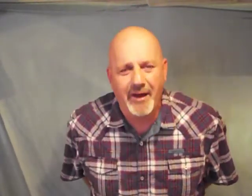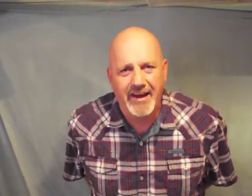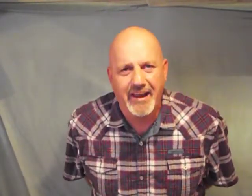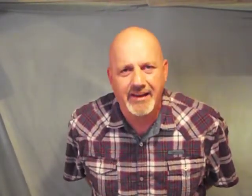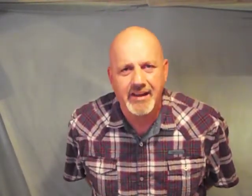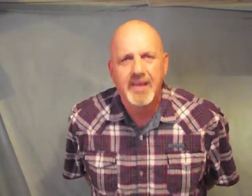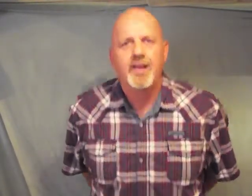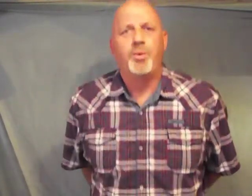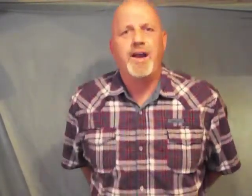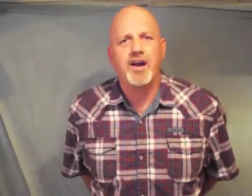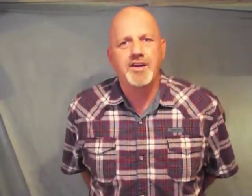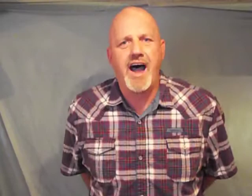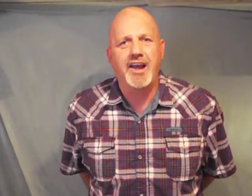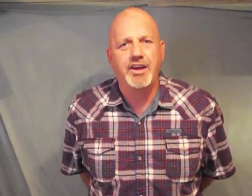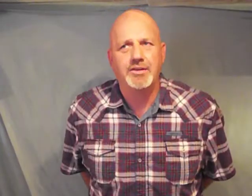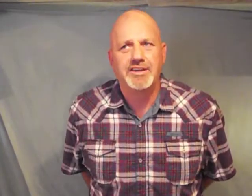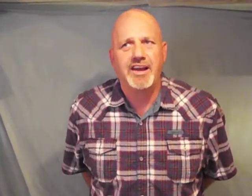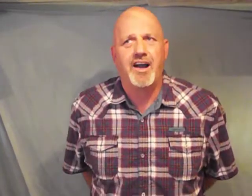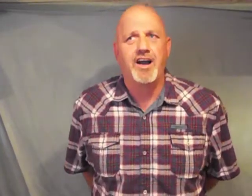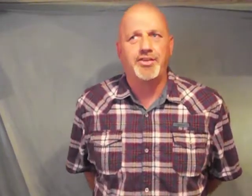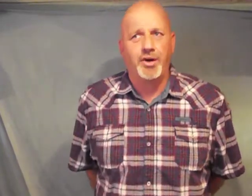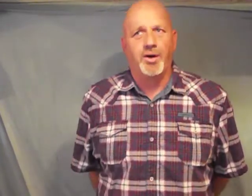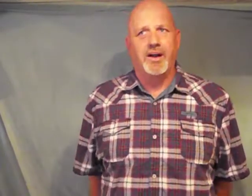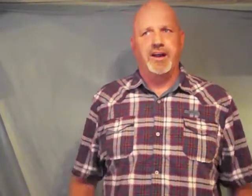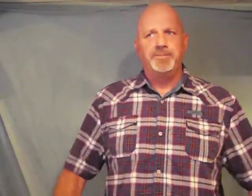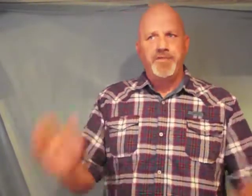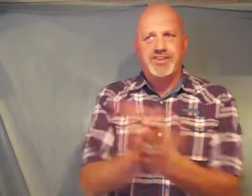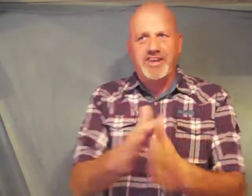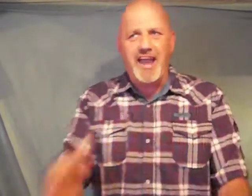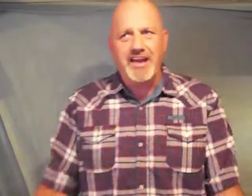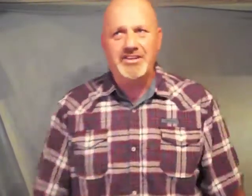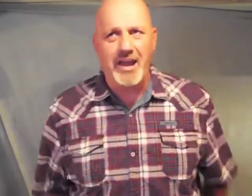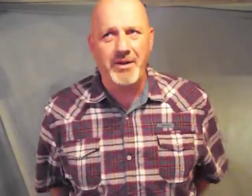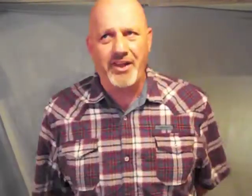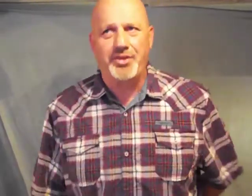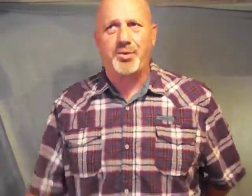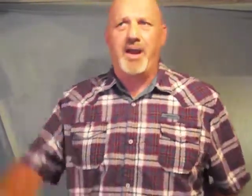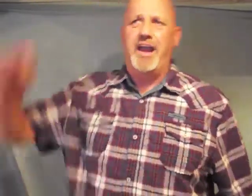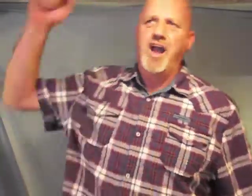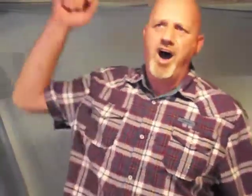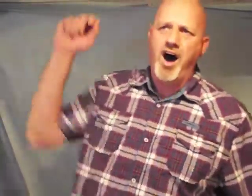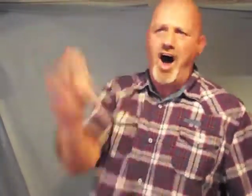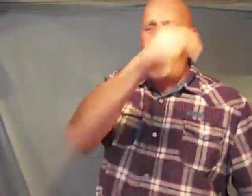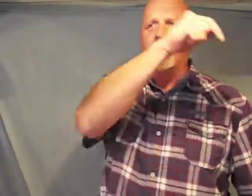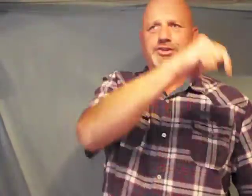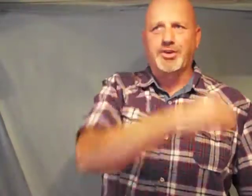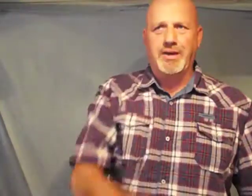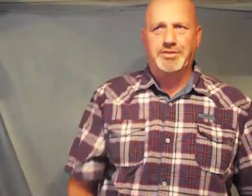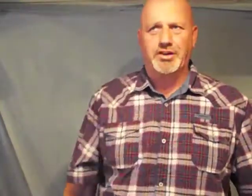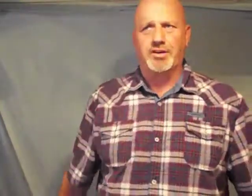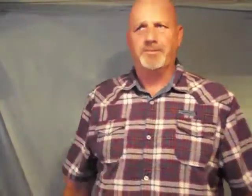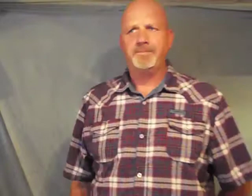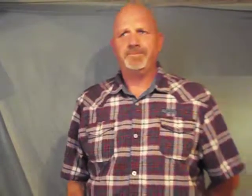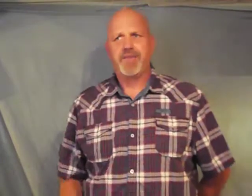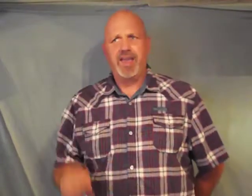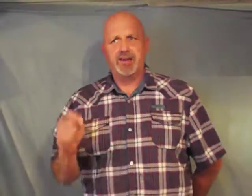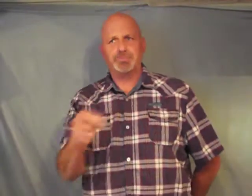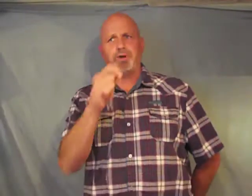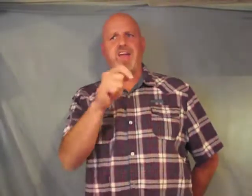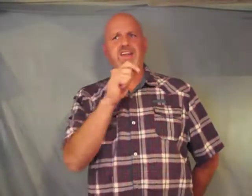it we are not using our authority 2nd Timothy 3 all scripture is breathed